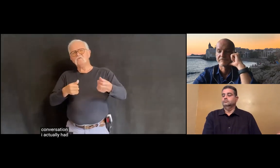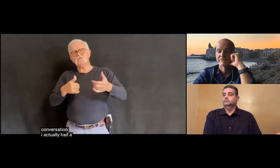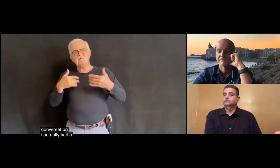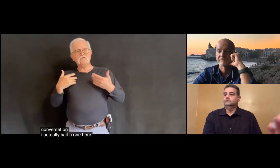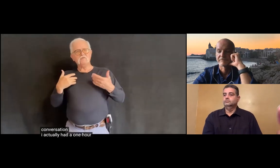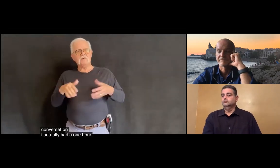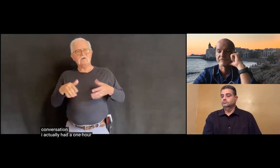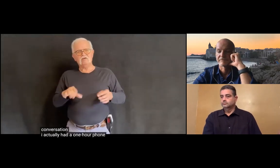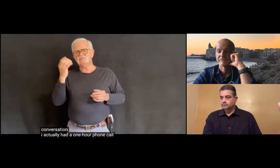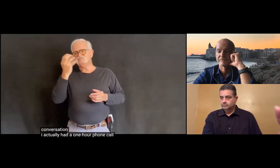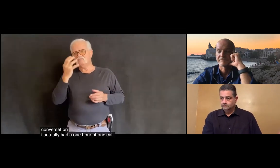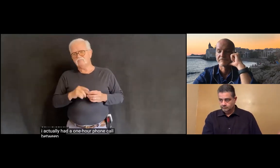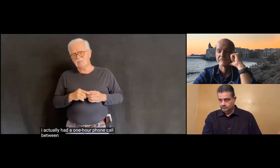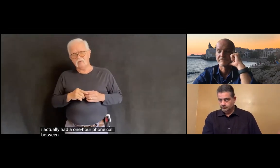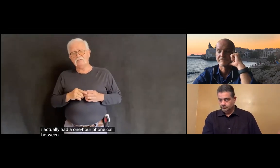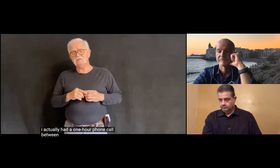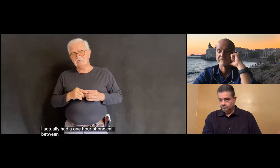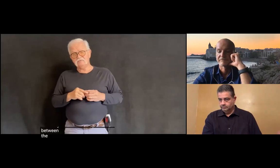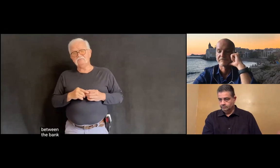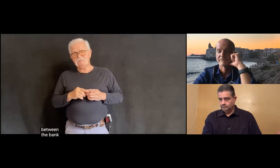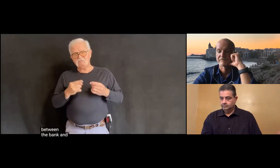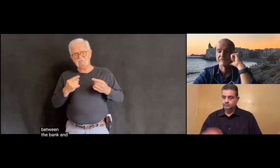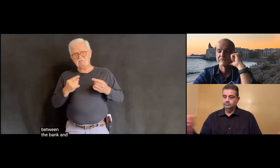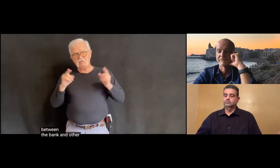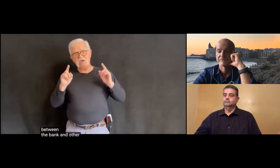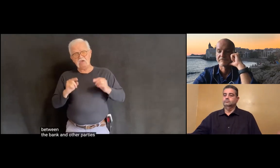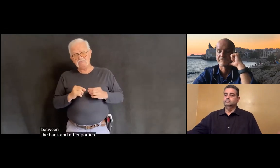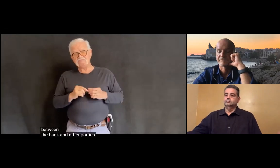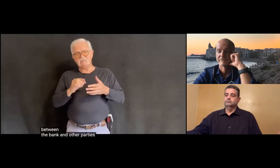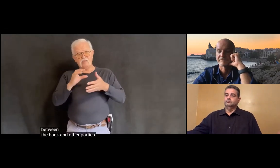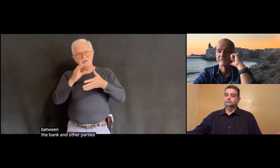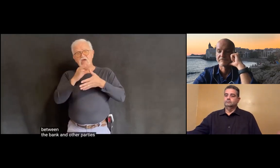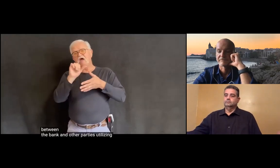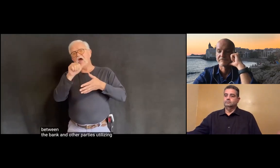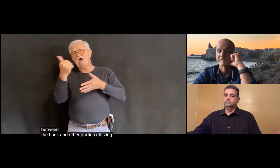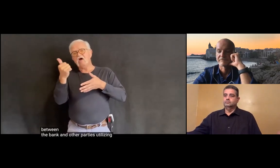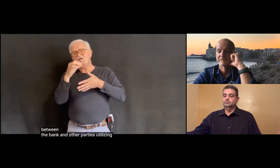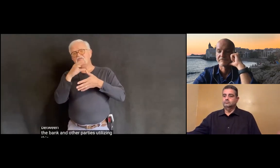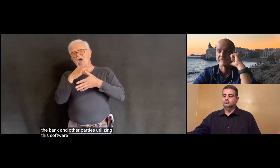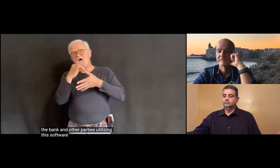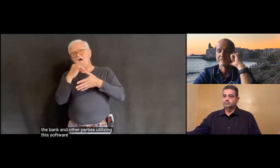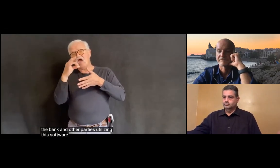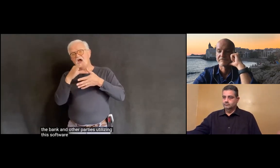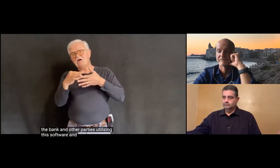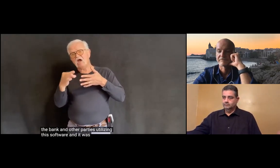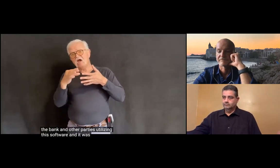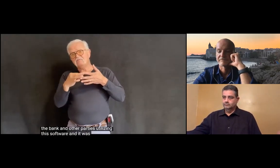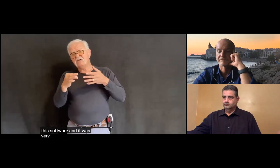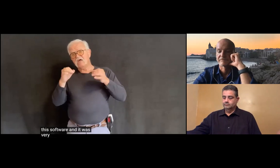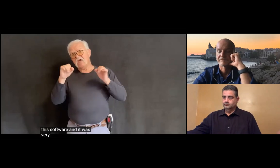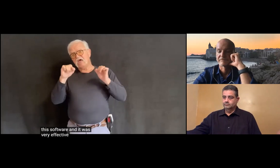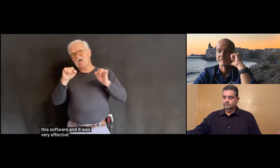one hour coming up between the bank and other parties. Utilizing the software is